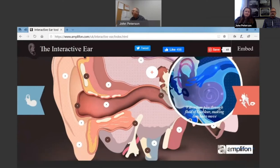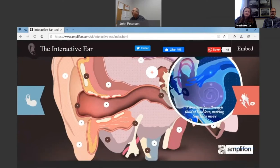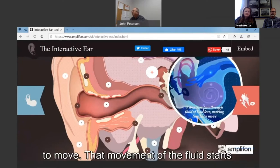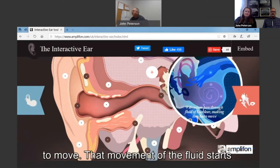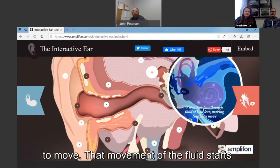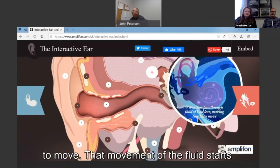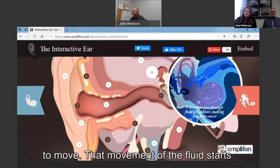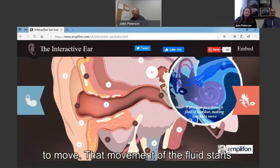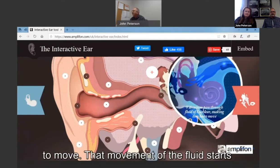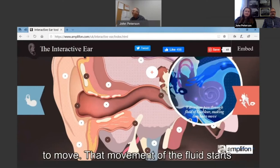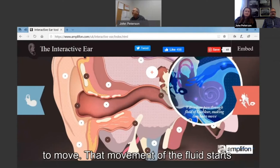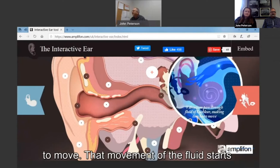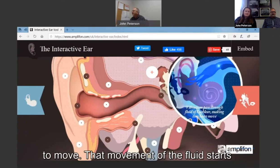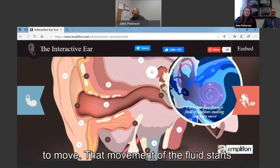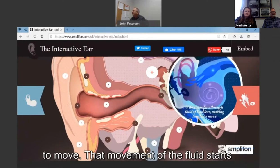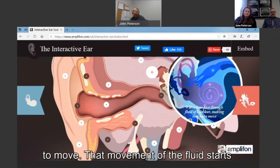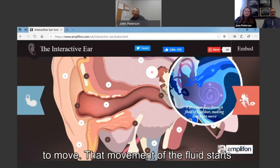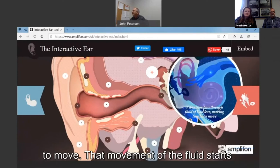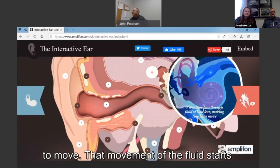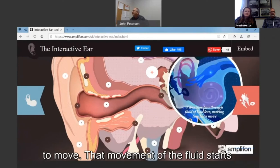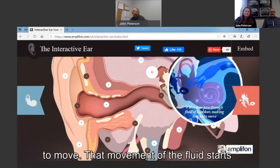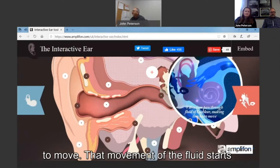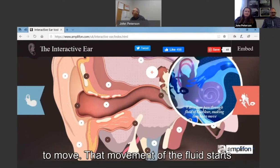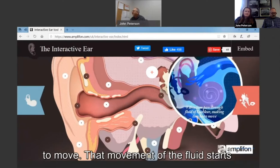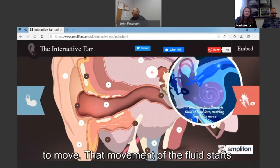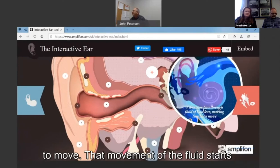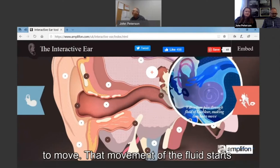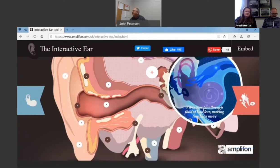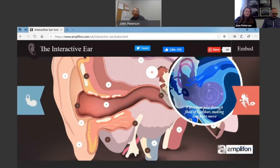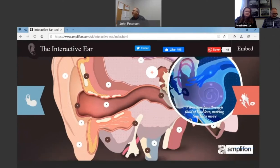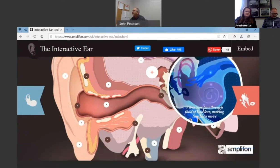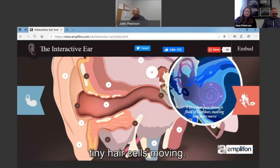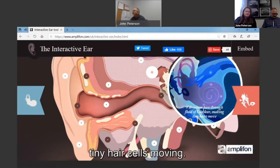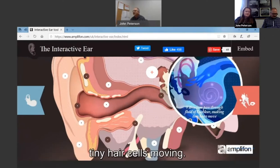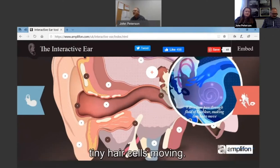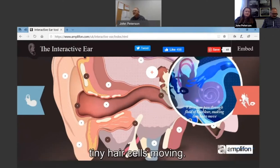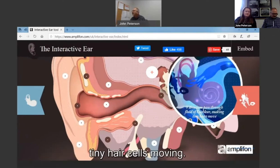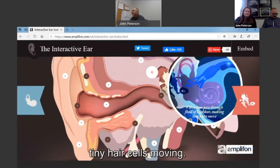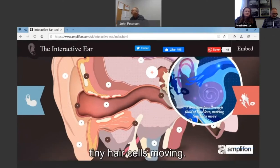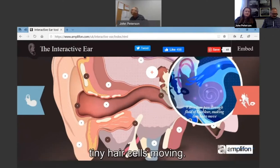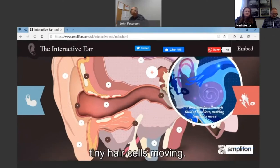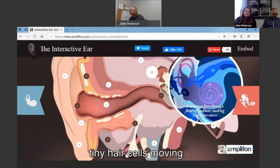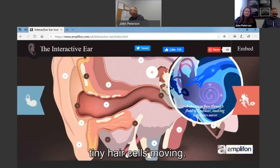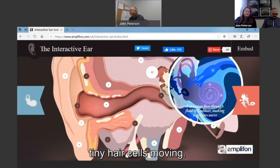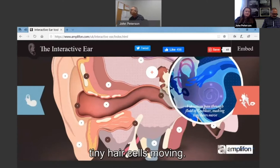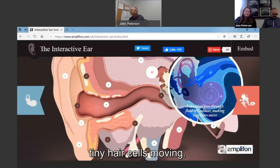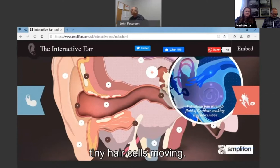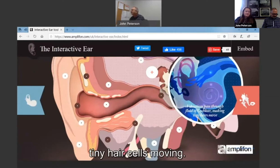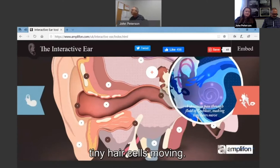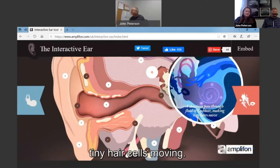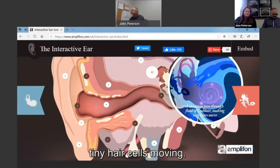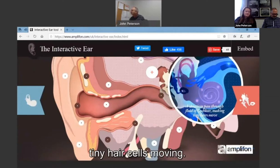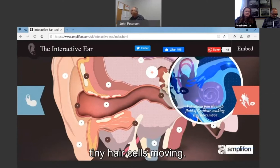to move. And that movement of the fluid starts tiny hair cells